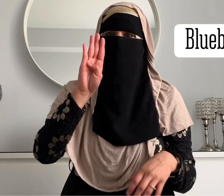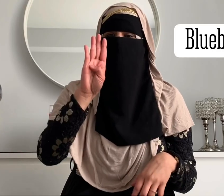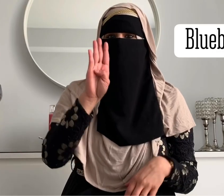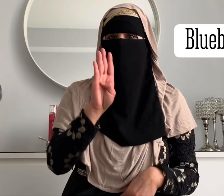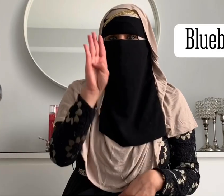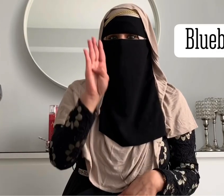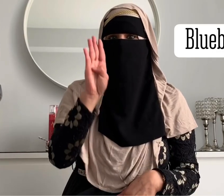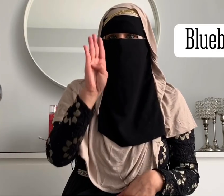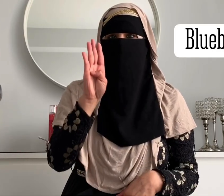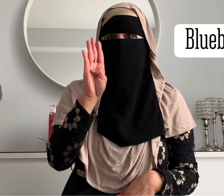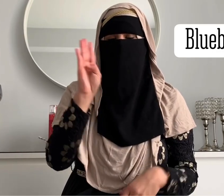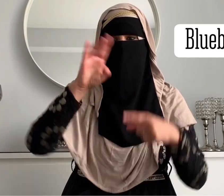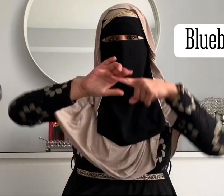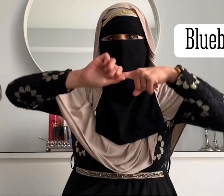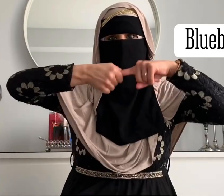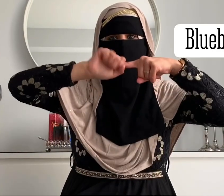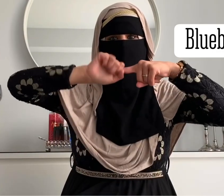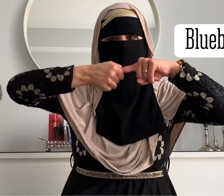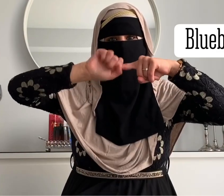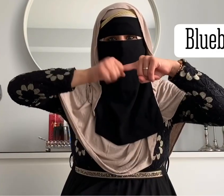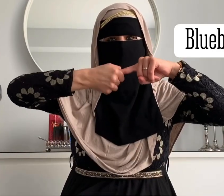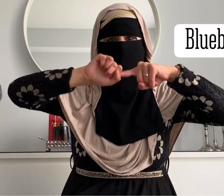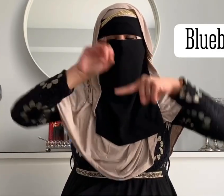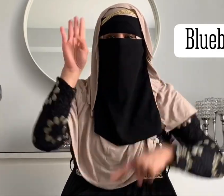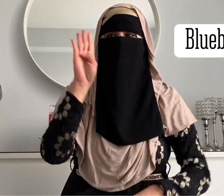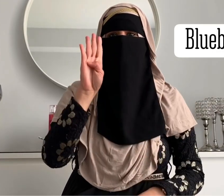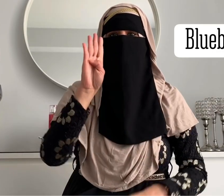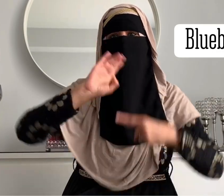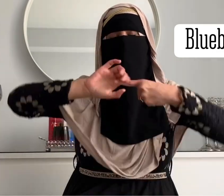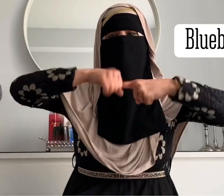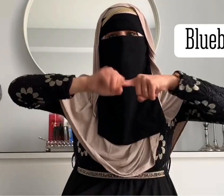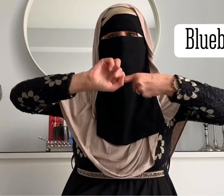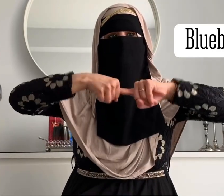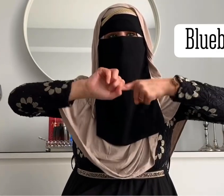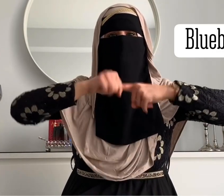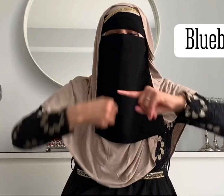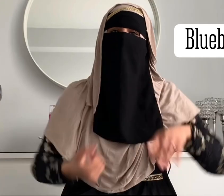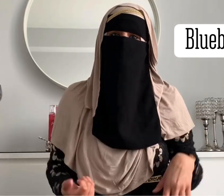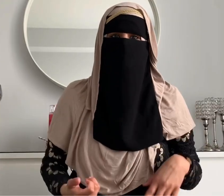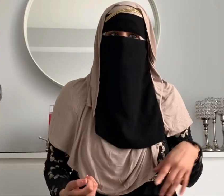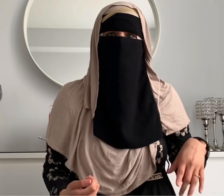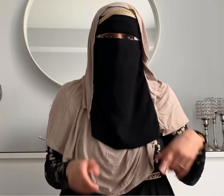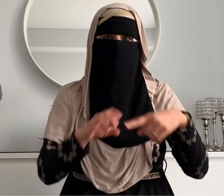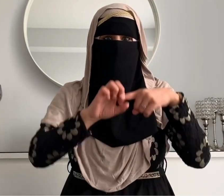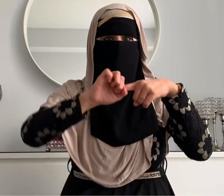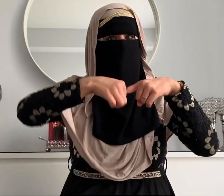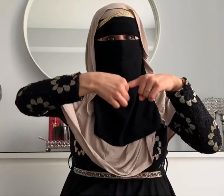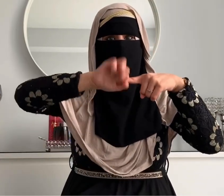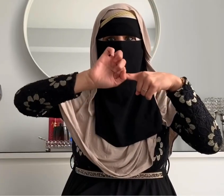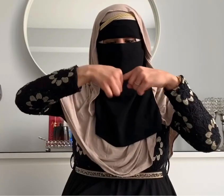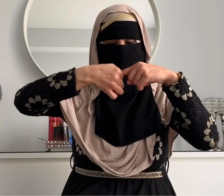blue berries so blue berries samara's sign for berries in general is this